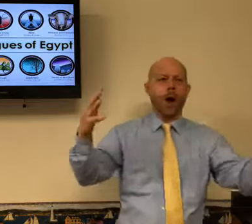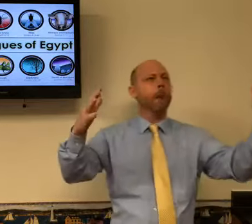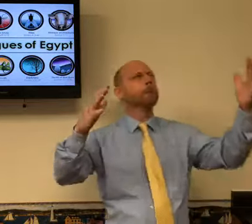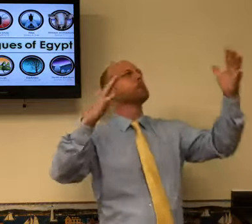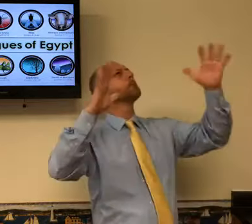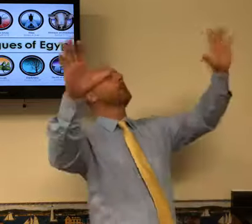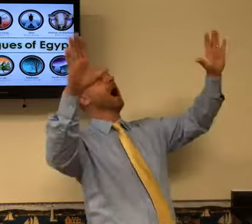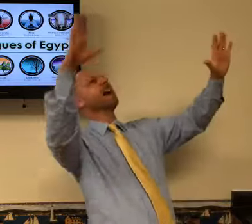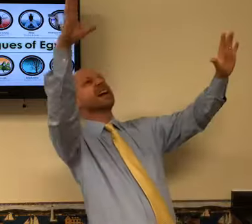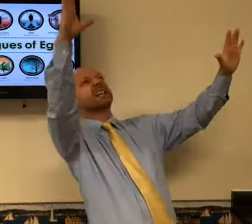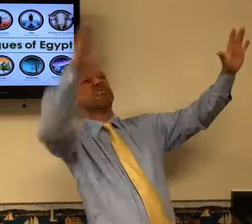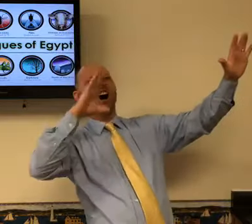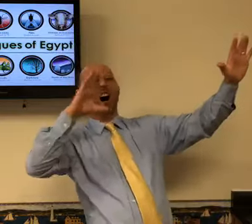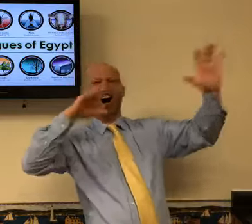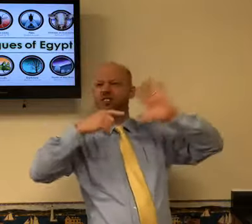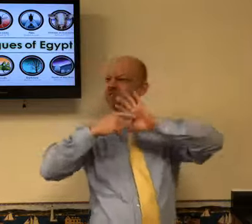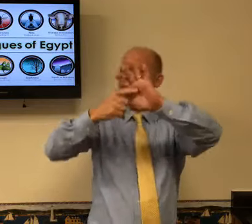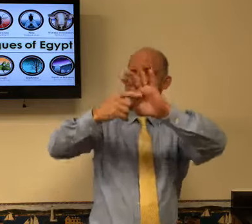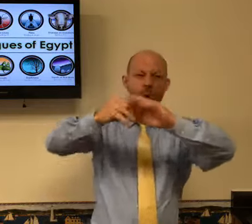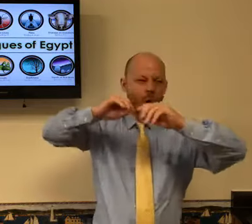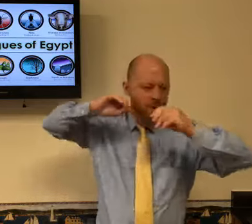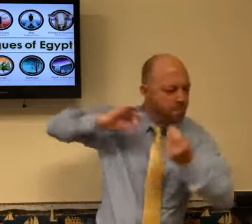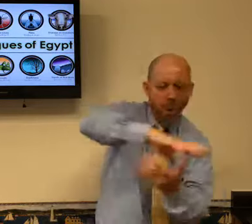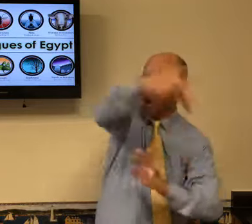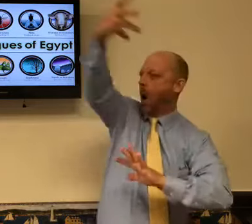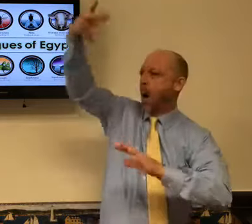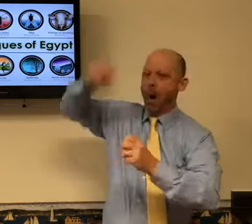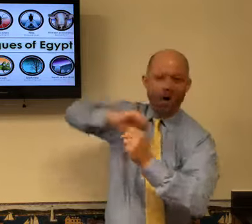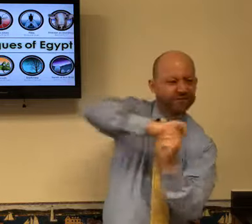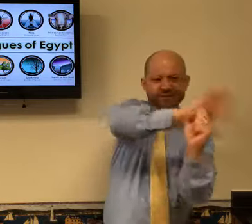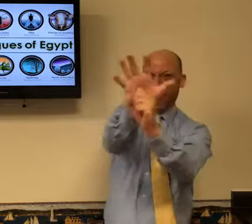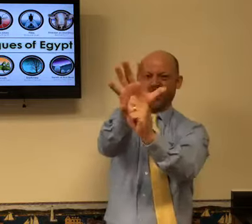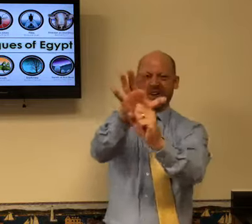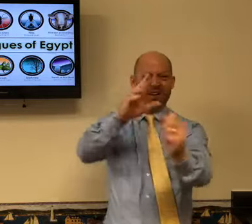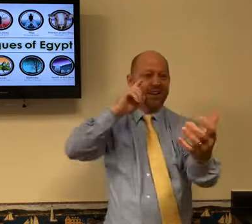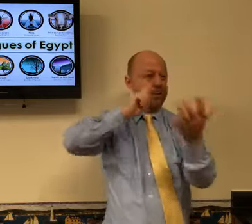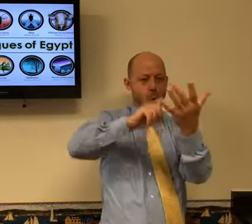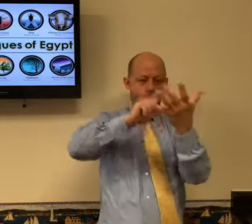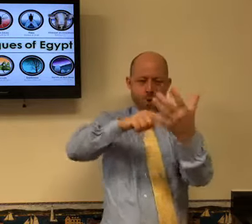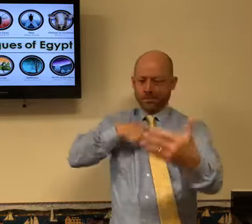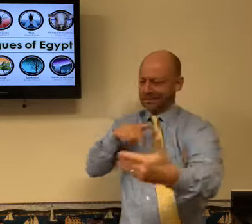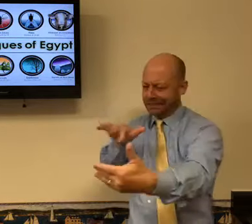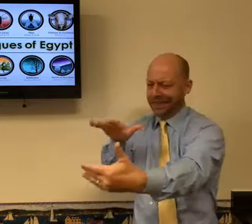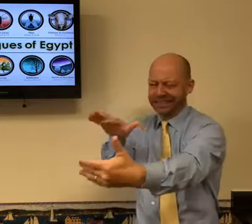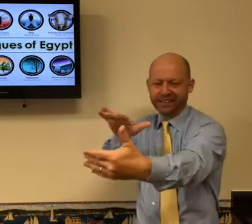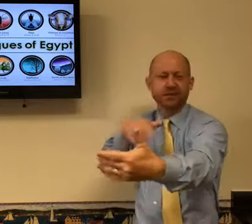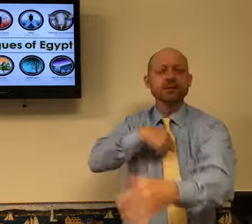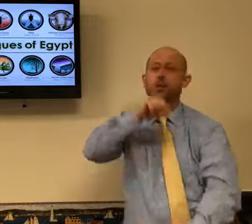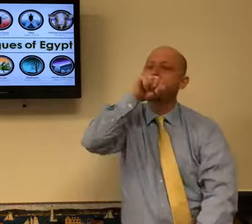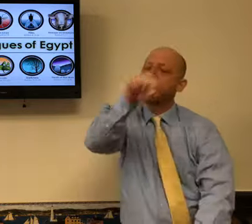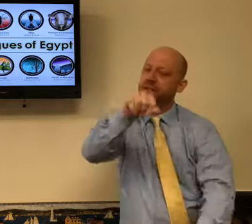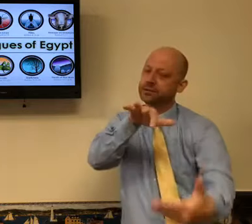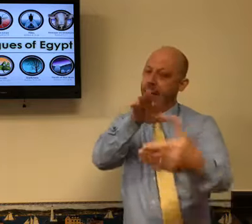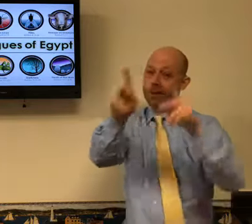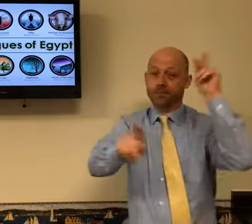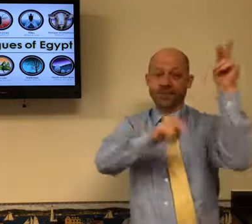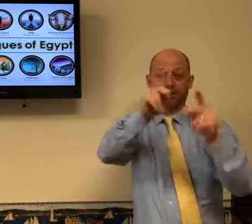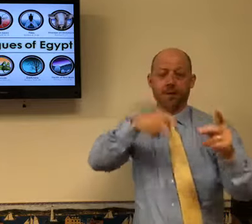around and at the amazing signs and the mighty works of God, the coronaviruses going on, things that are happening. so amazing.